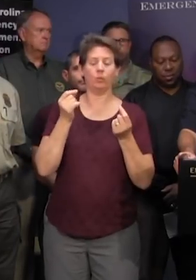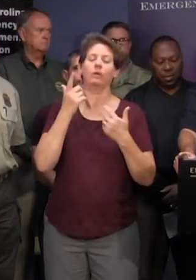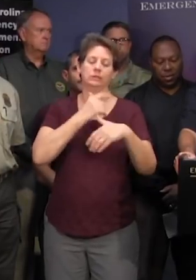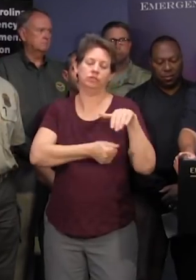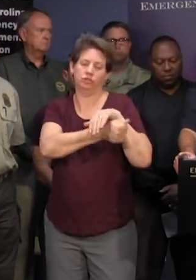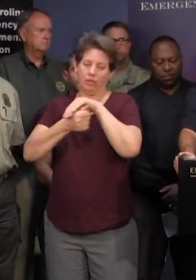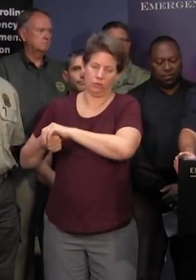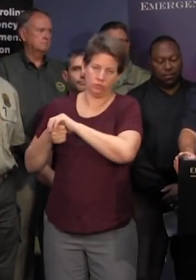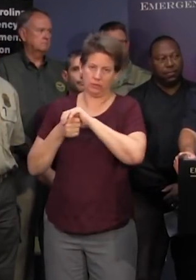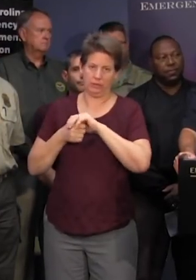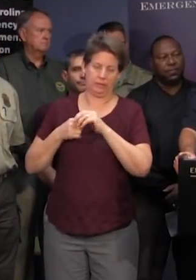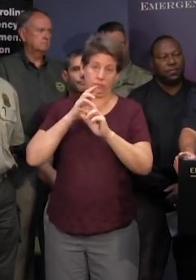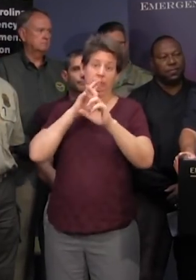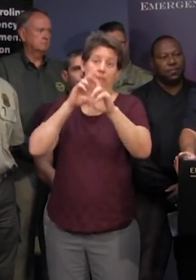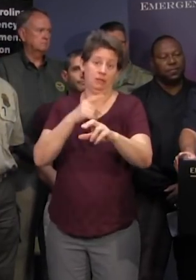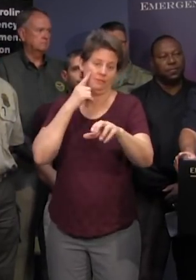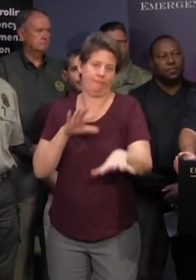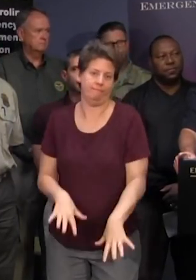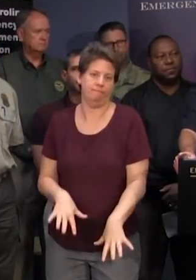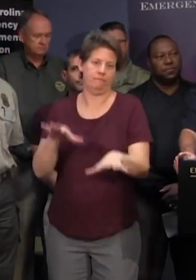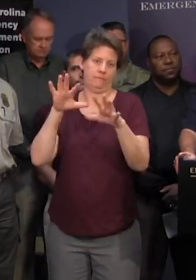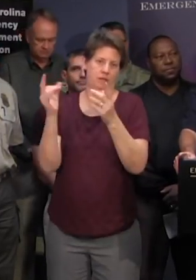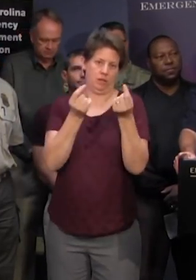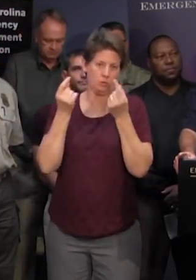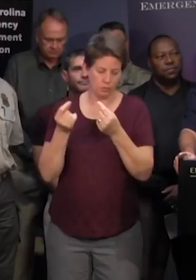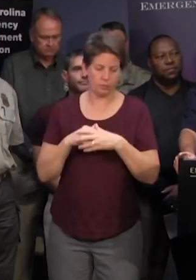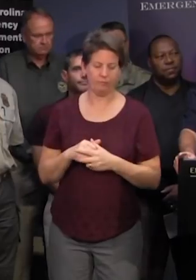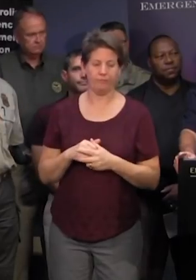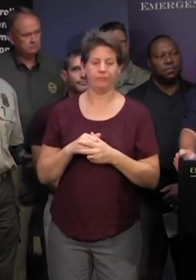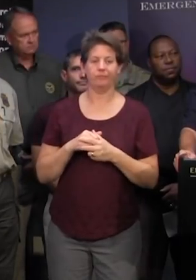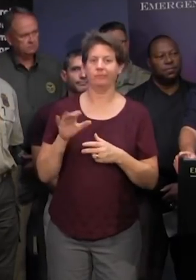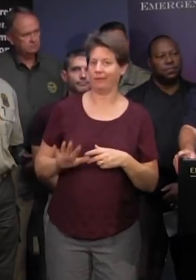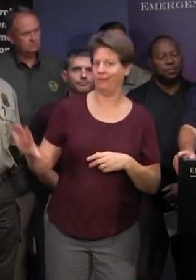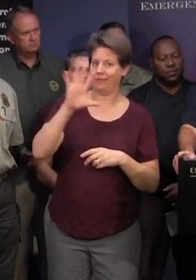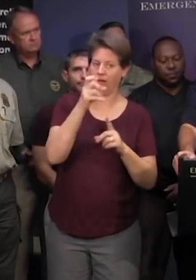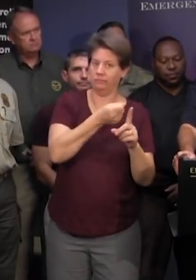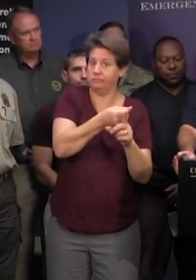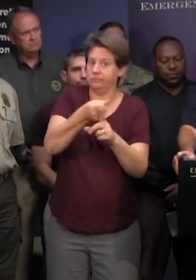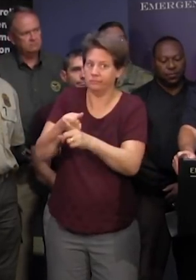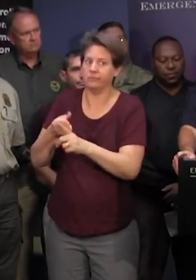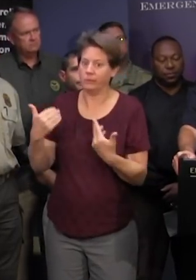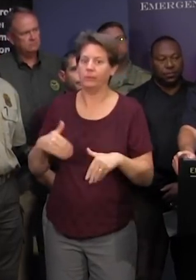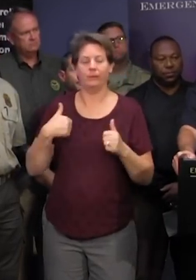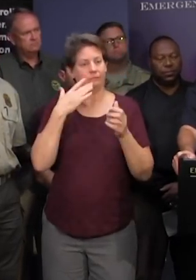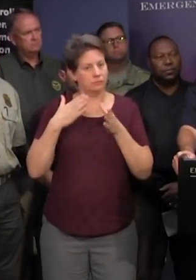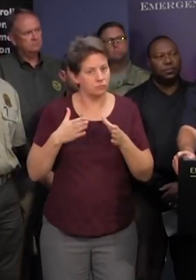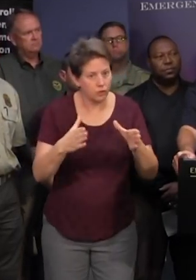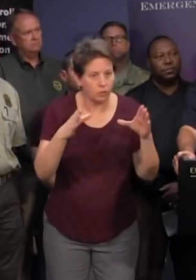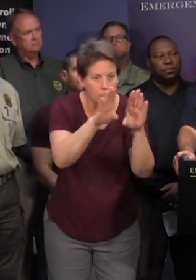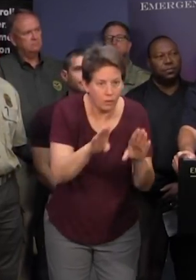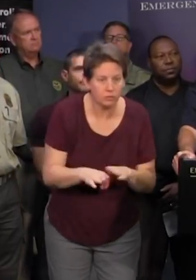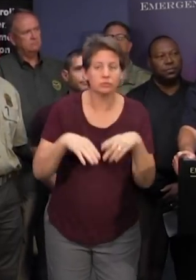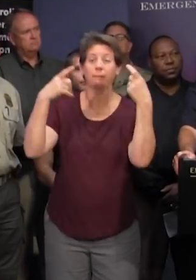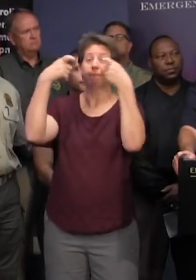response focused on flood operations and some of the county impacts that they've had to this point is there's road closures and power